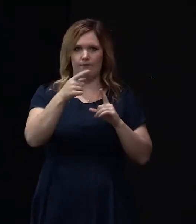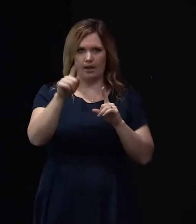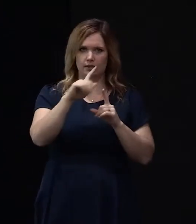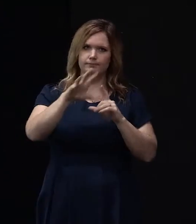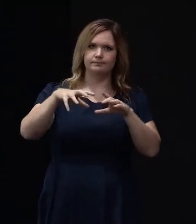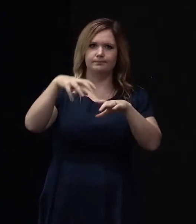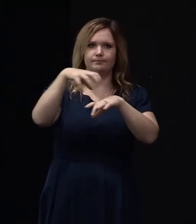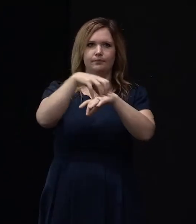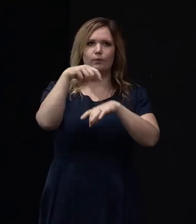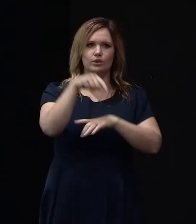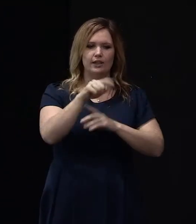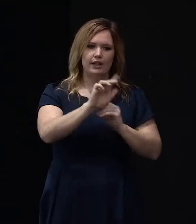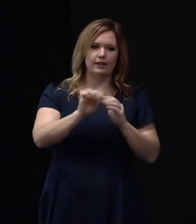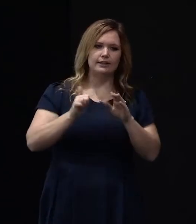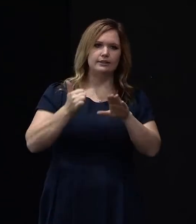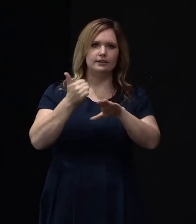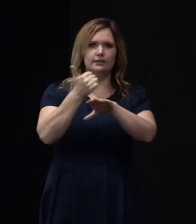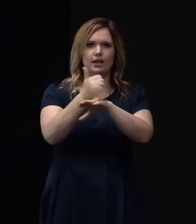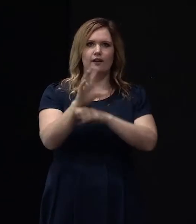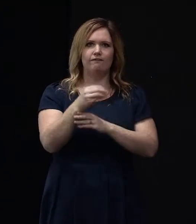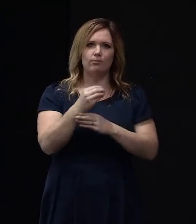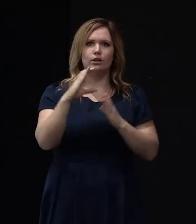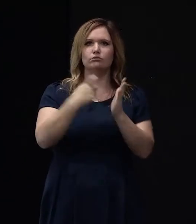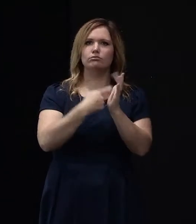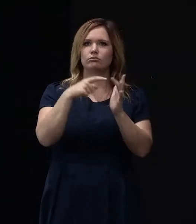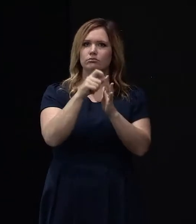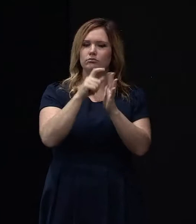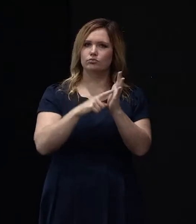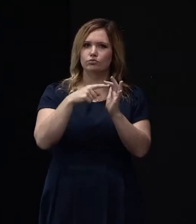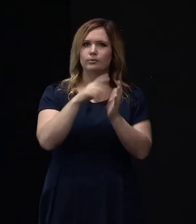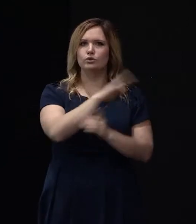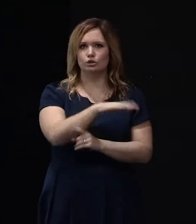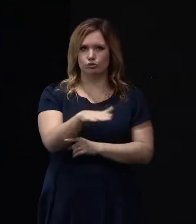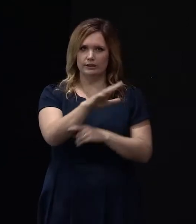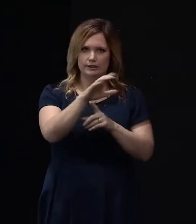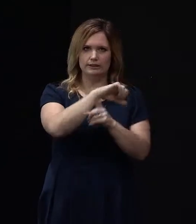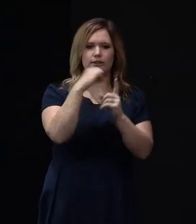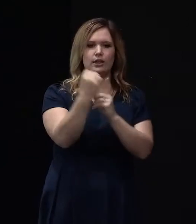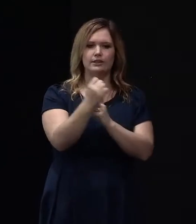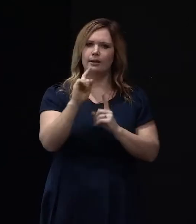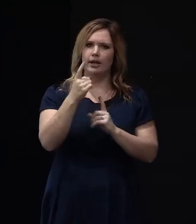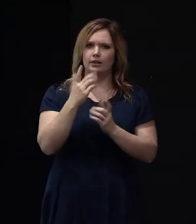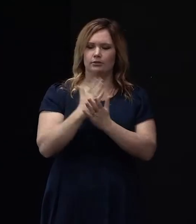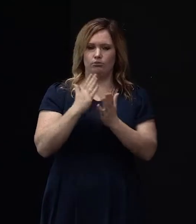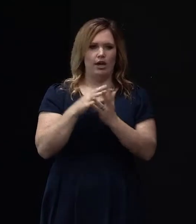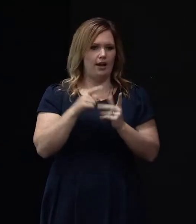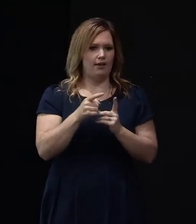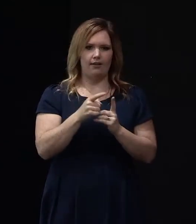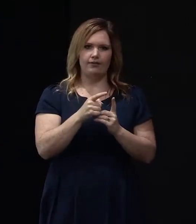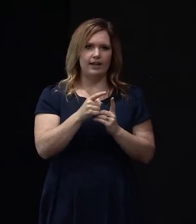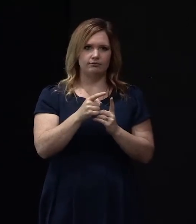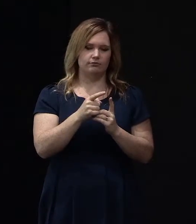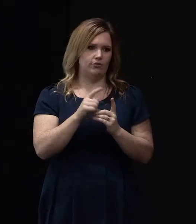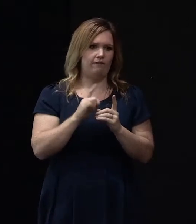off as an initiative from Crippled Children's Society, but in actual fact it blossomed way out beyond that and it actually